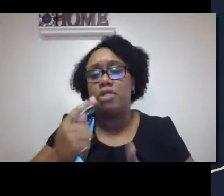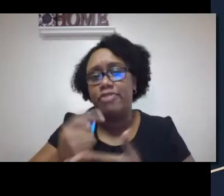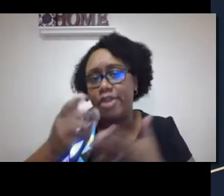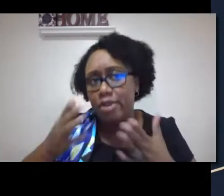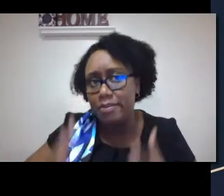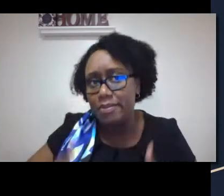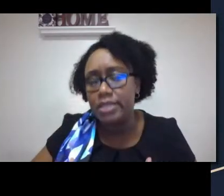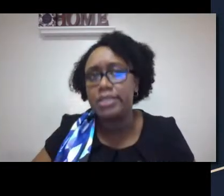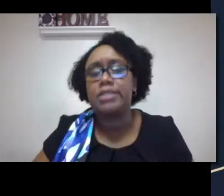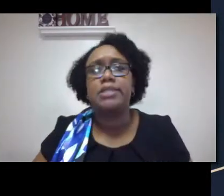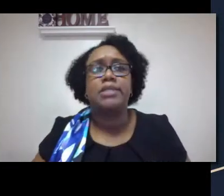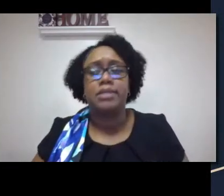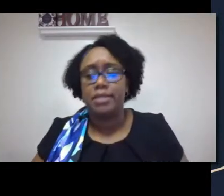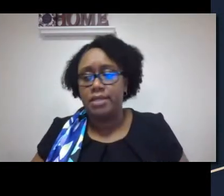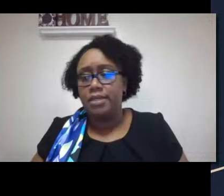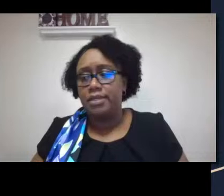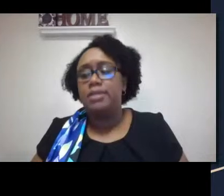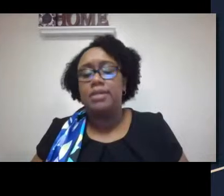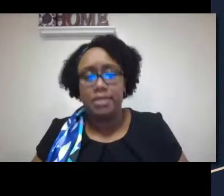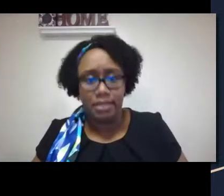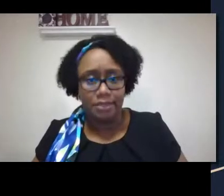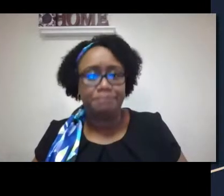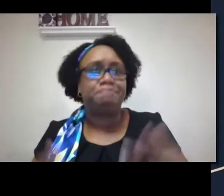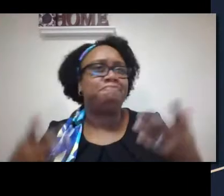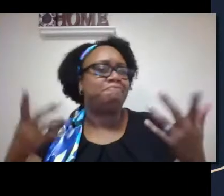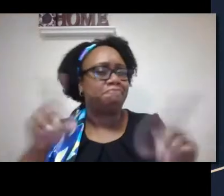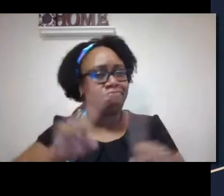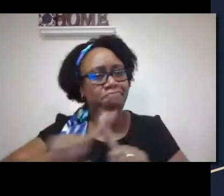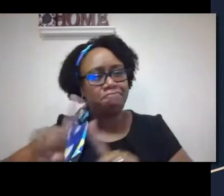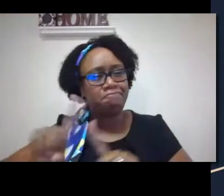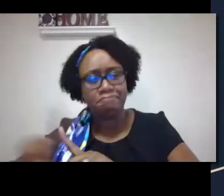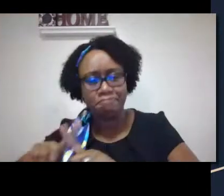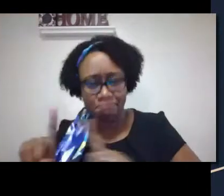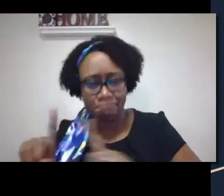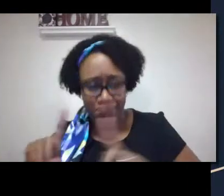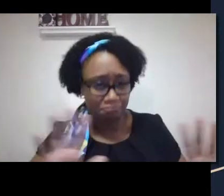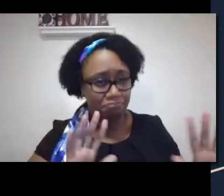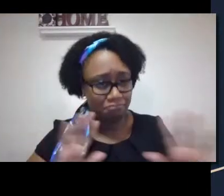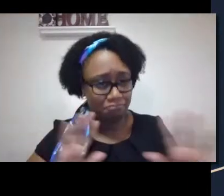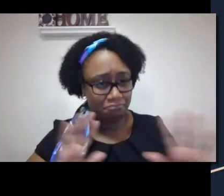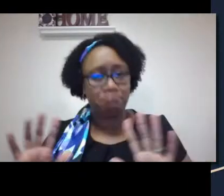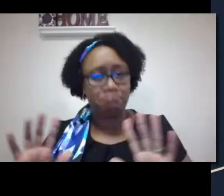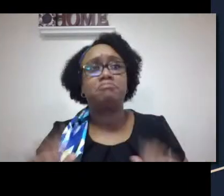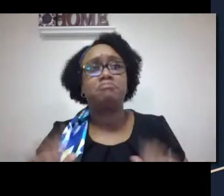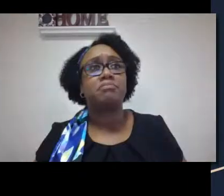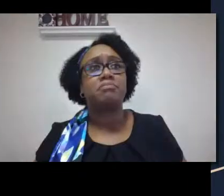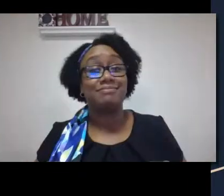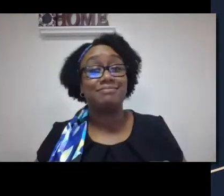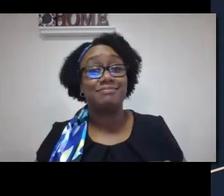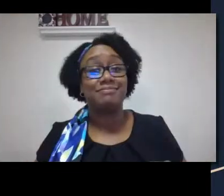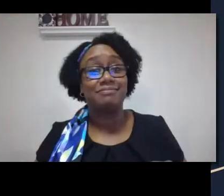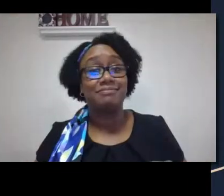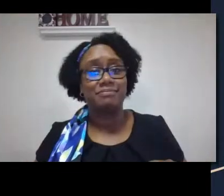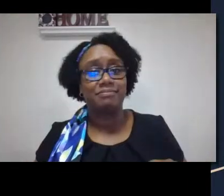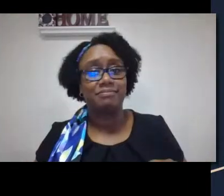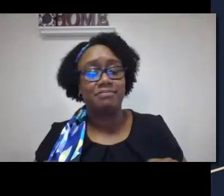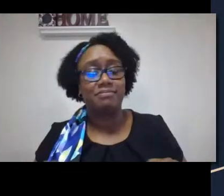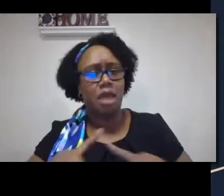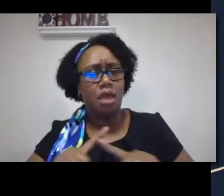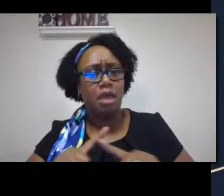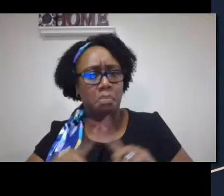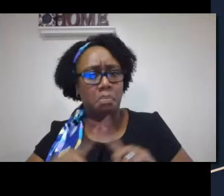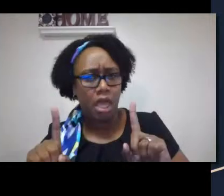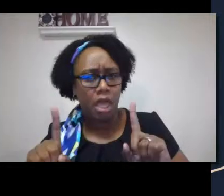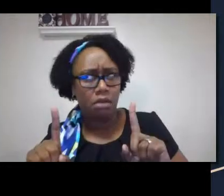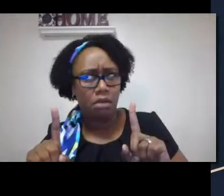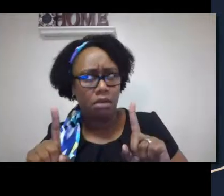AVT, ENT, ear, nose, and throat specialist, excuse the interpreter. And there's a team